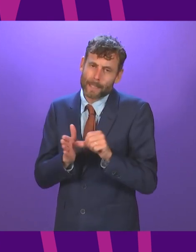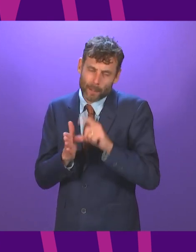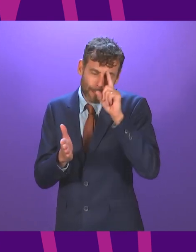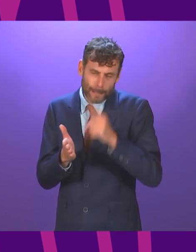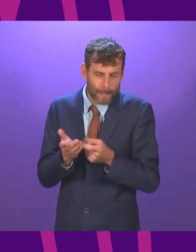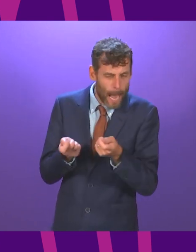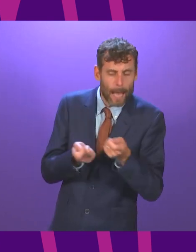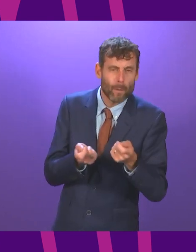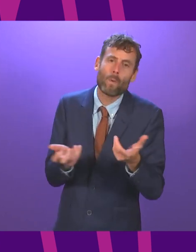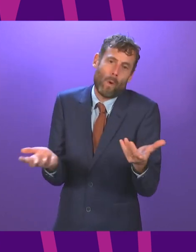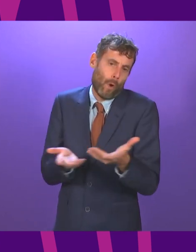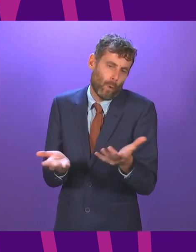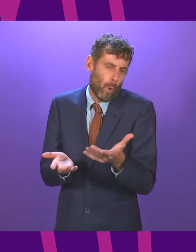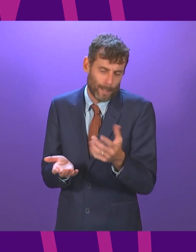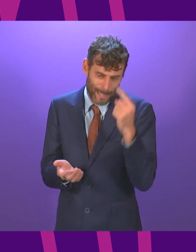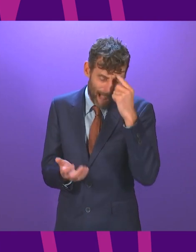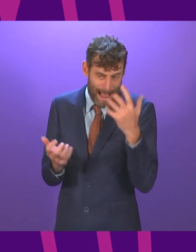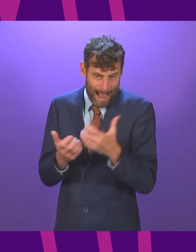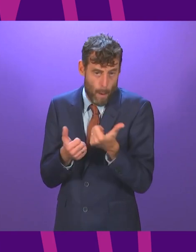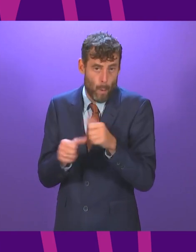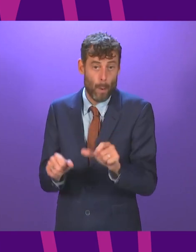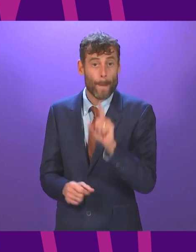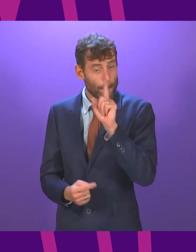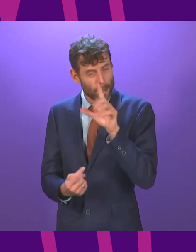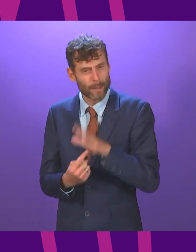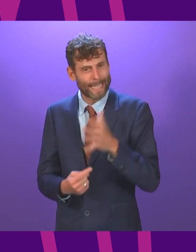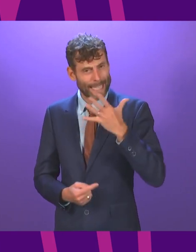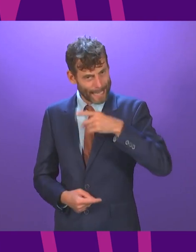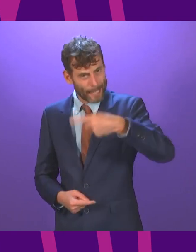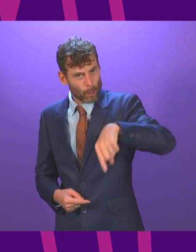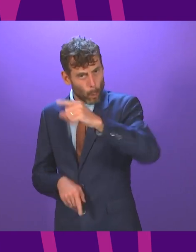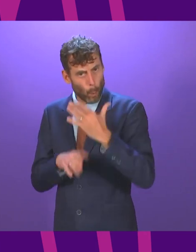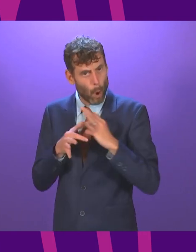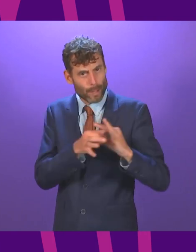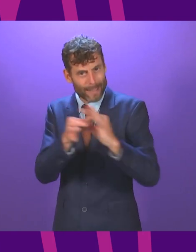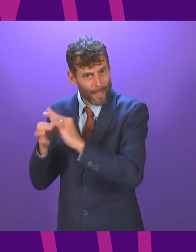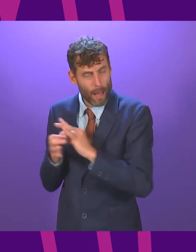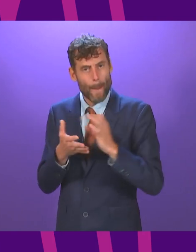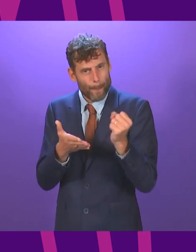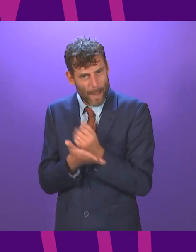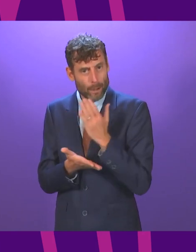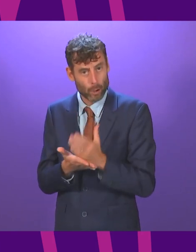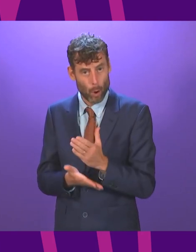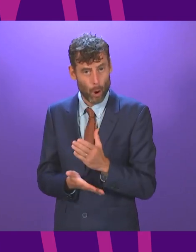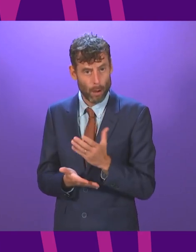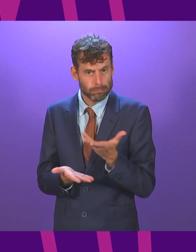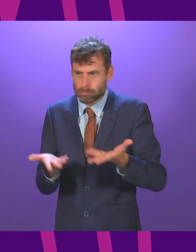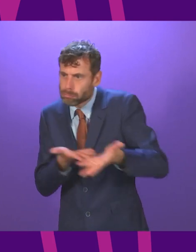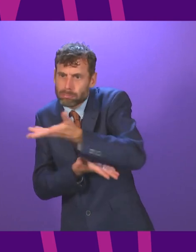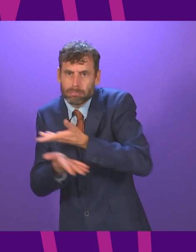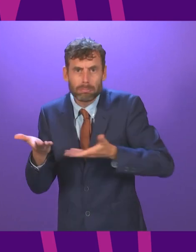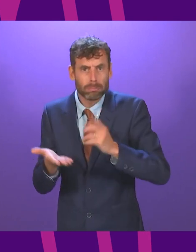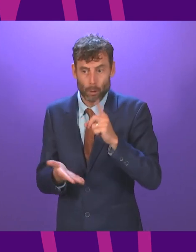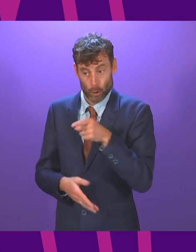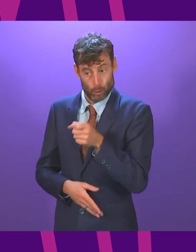of course but there is a determination to come together to make sure we are taking those decisions so that our transport network is capable